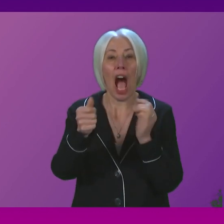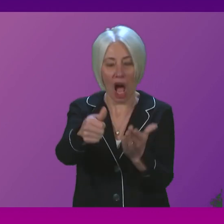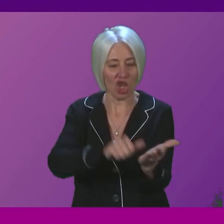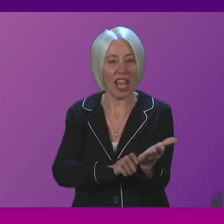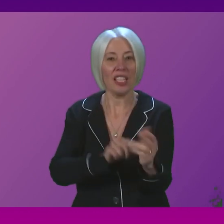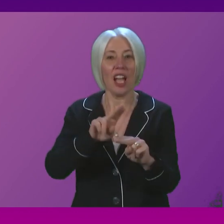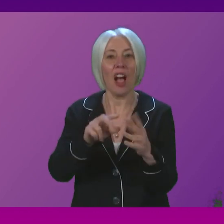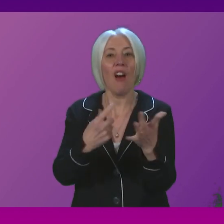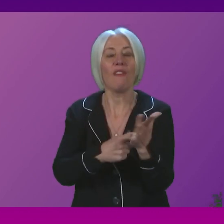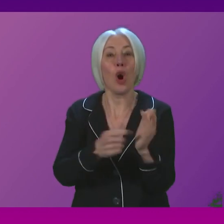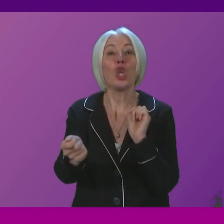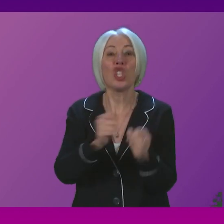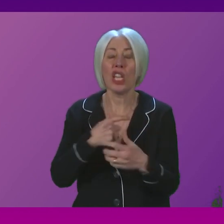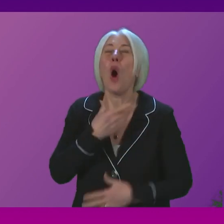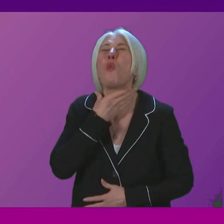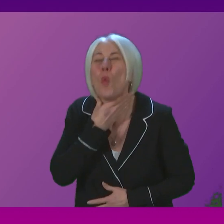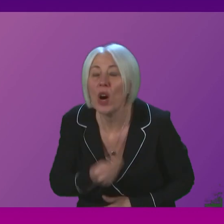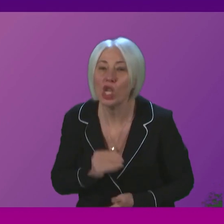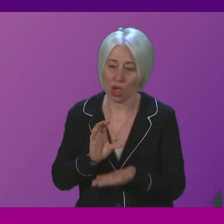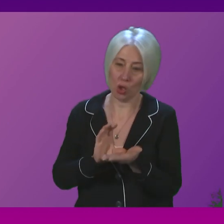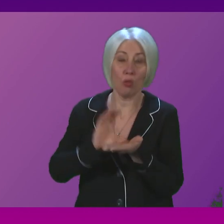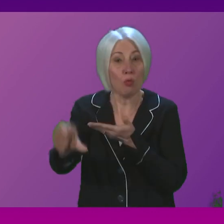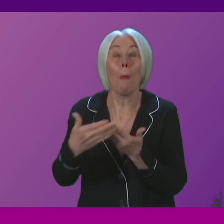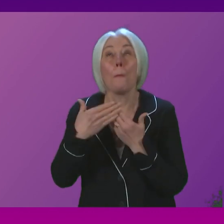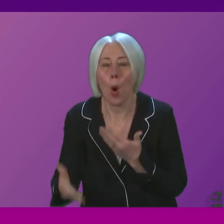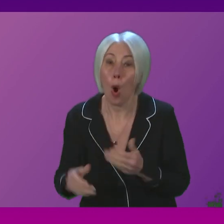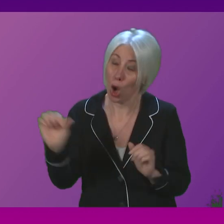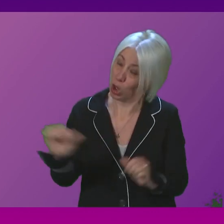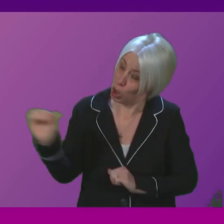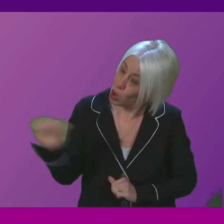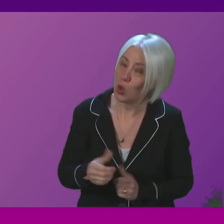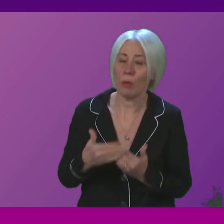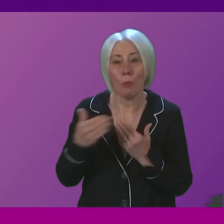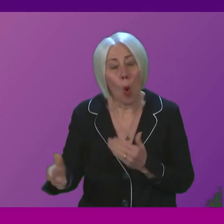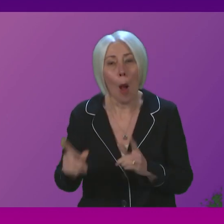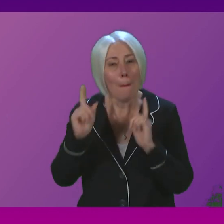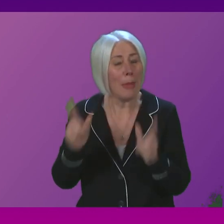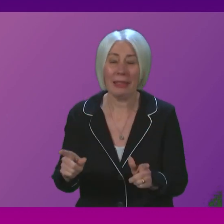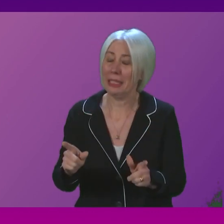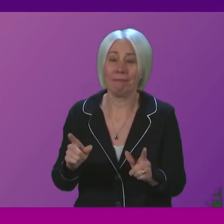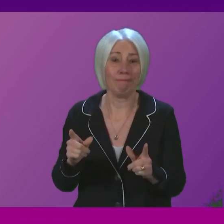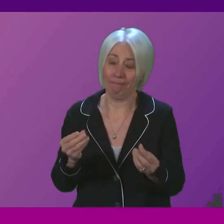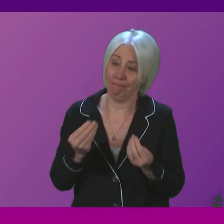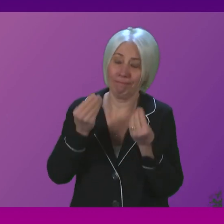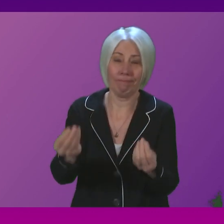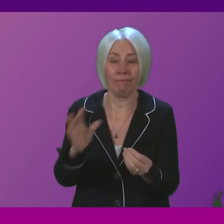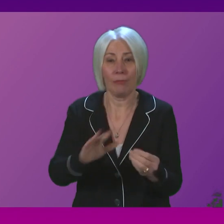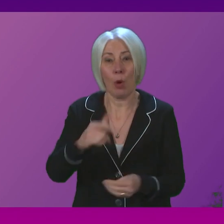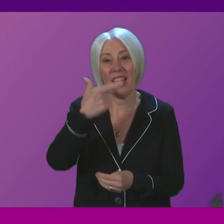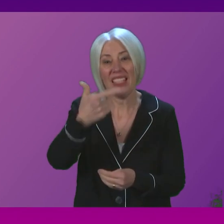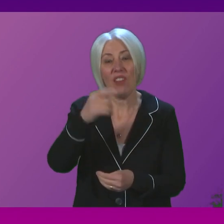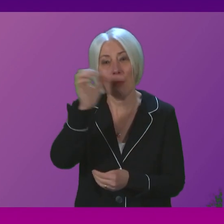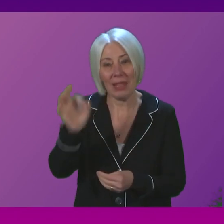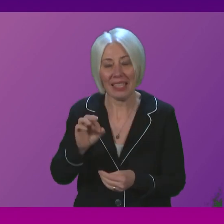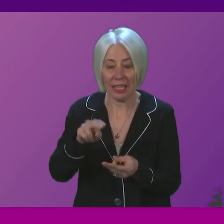and I wish we could give them more because they deserve every penny we can give them, but they are being offered an average 7%